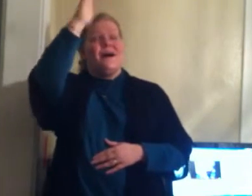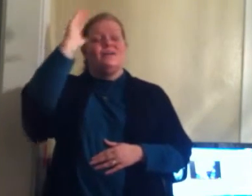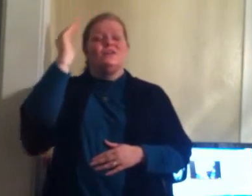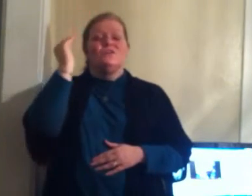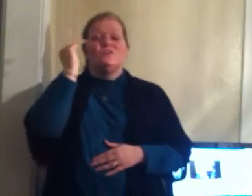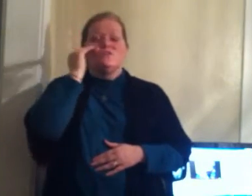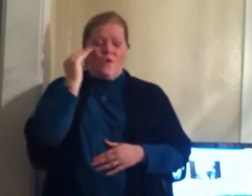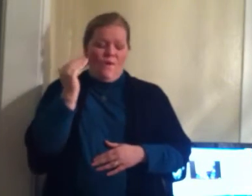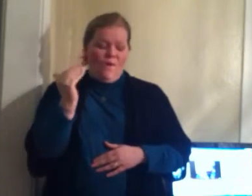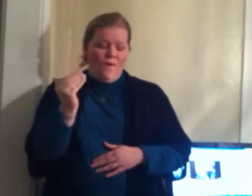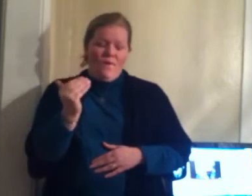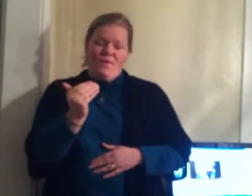of the name.